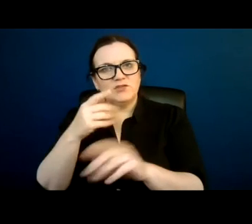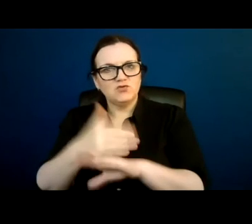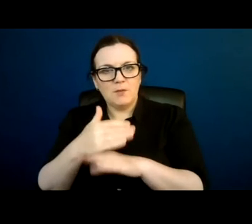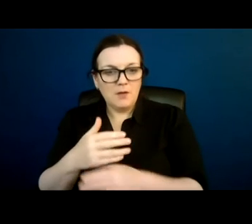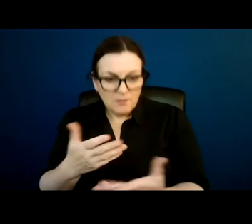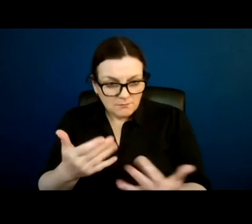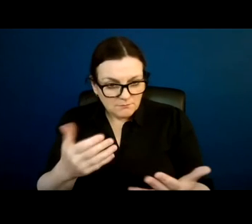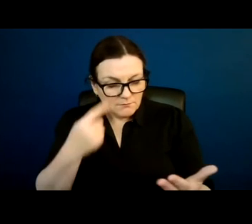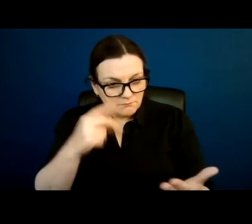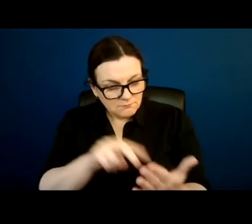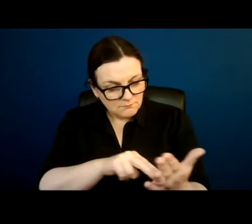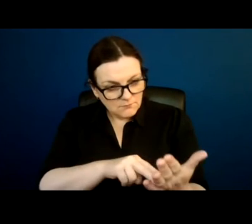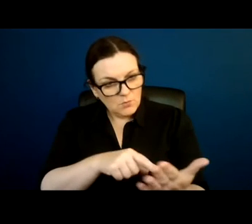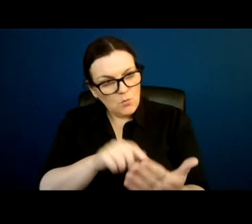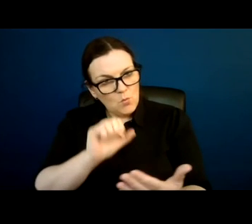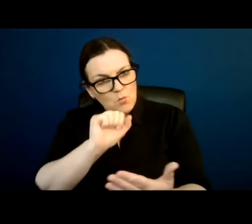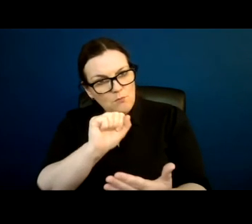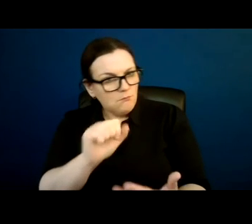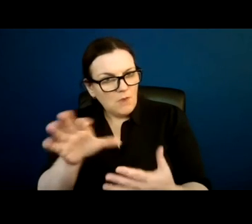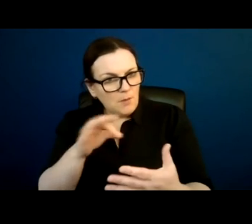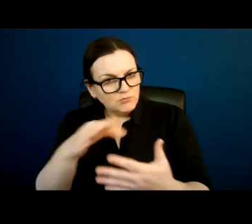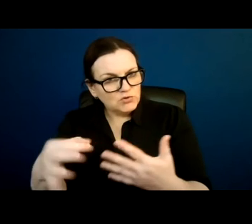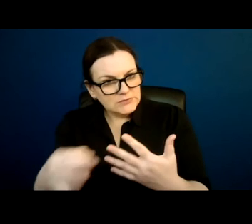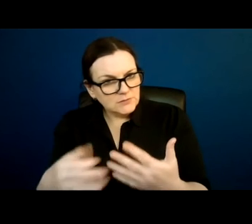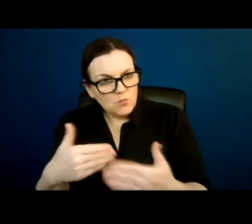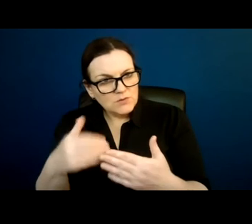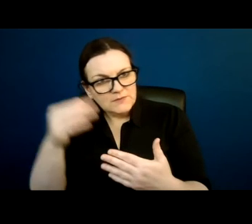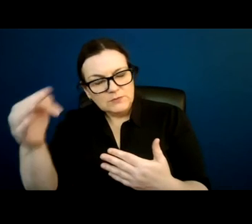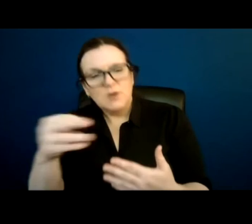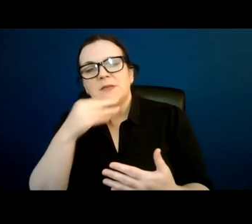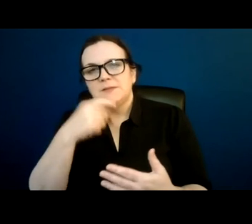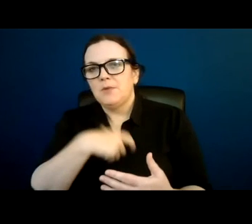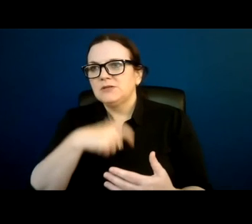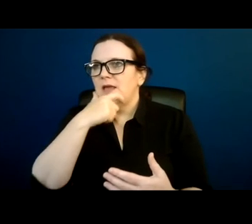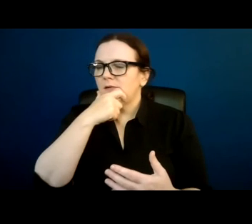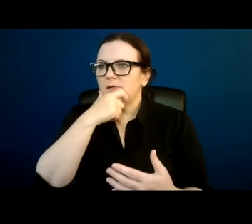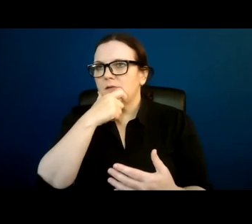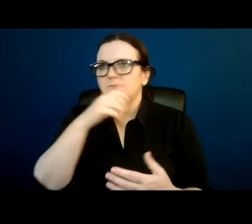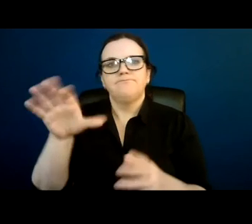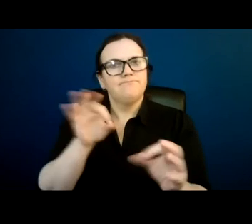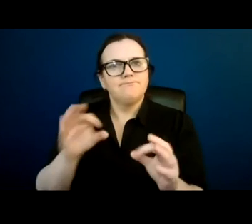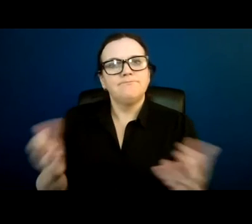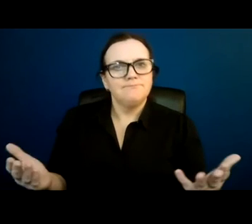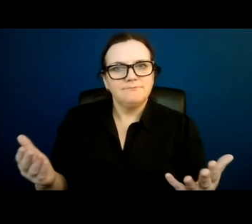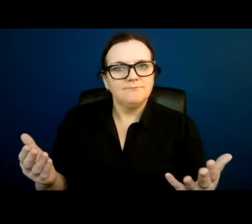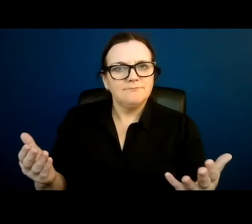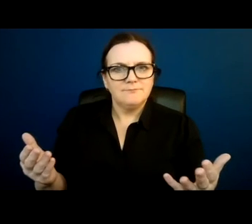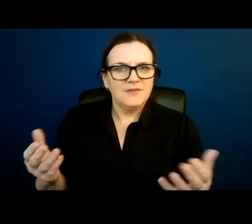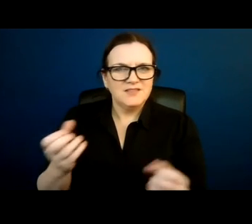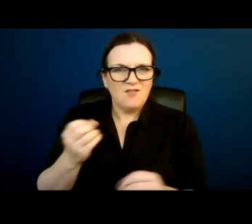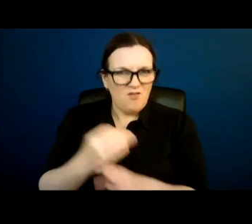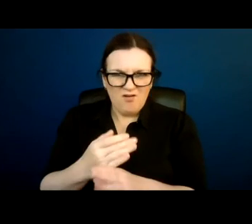that person understand what his or her options are so the person can choose them. But that is in all but name